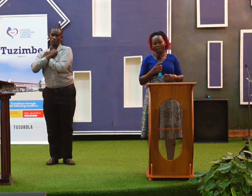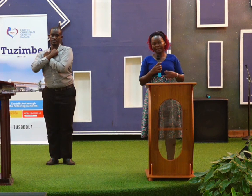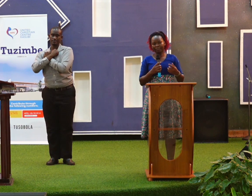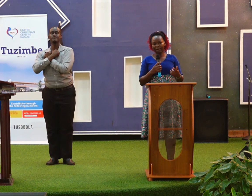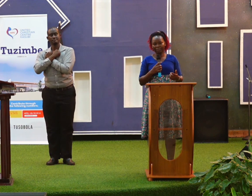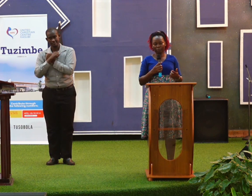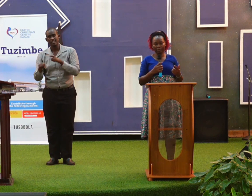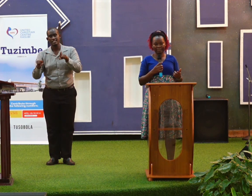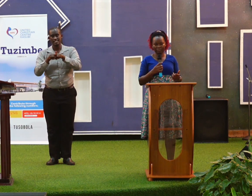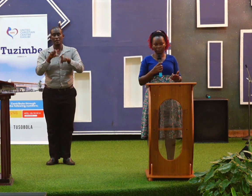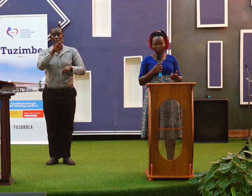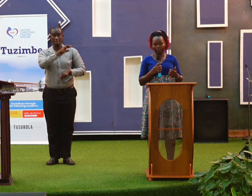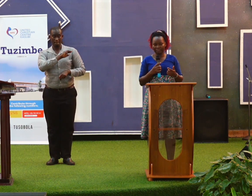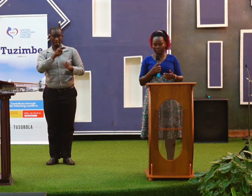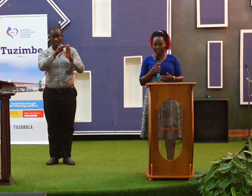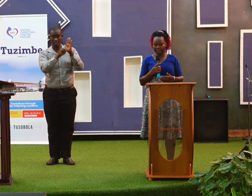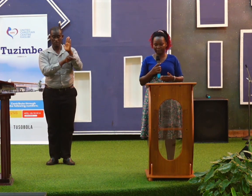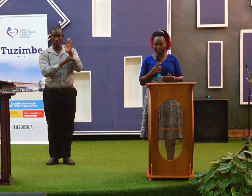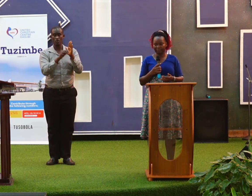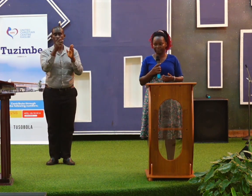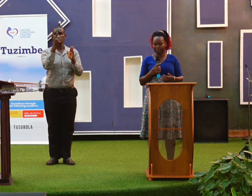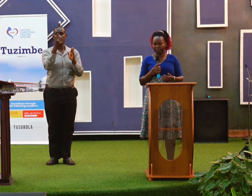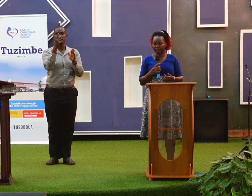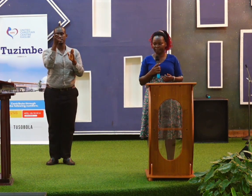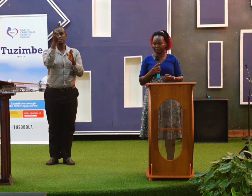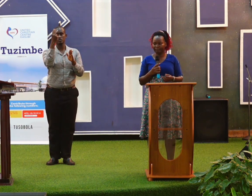Like Matthew 22 verse 27.